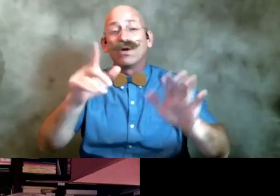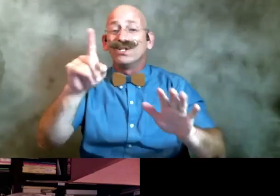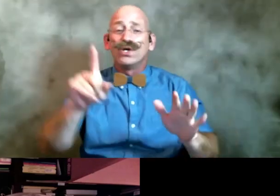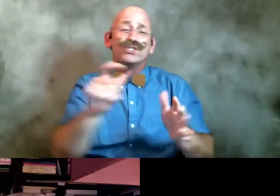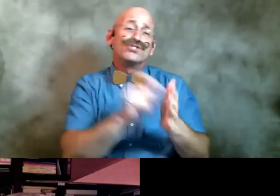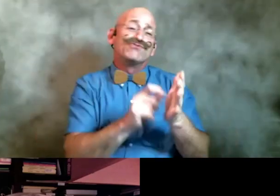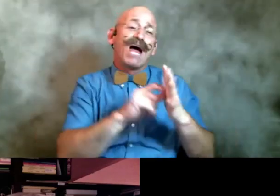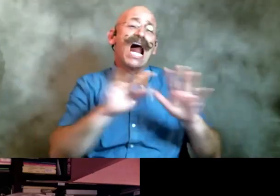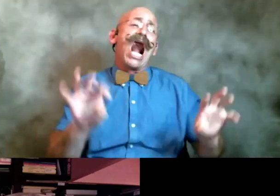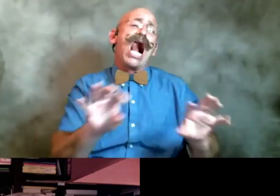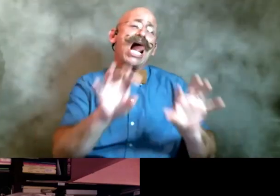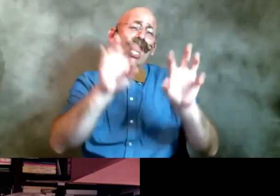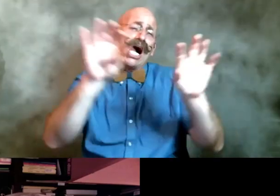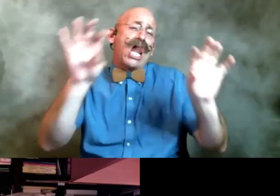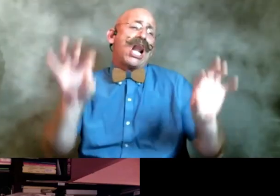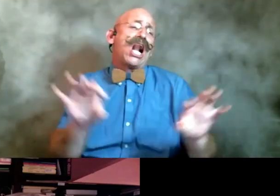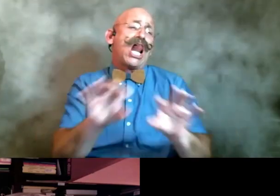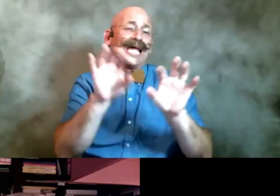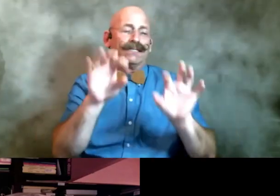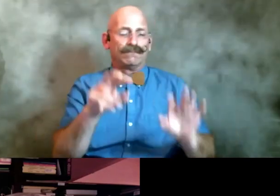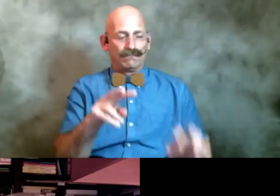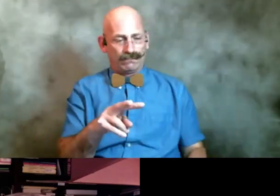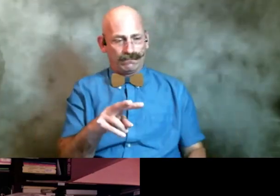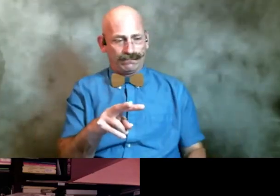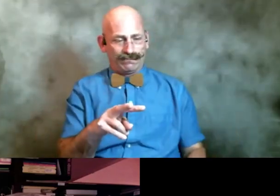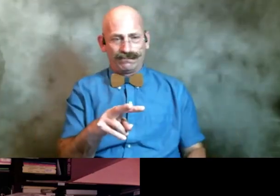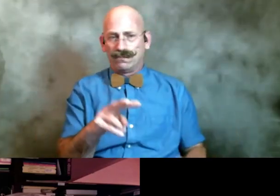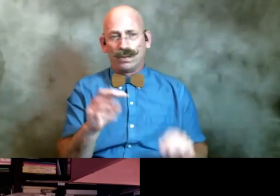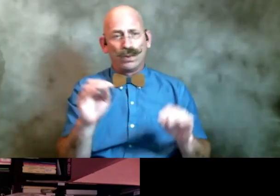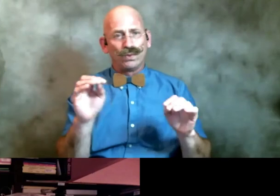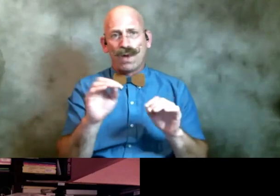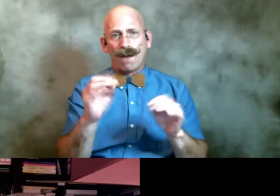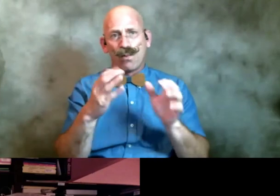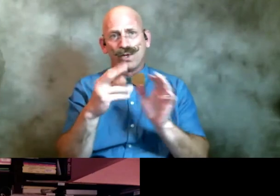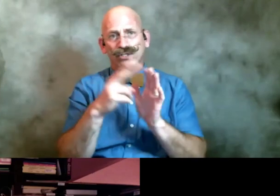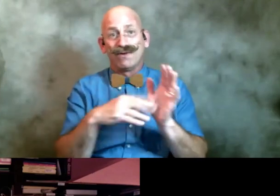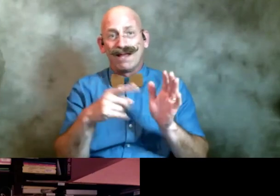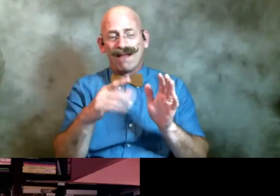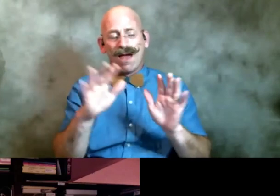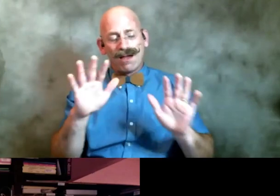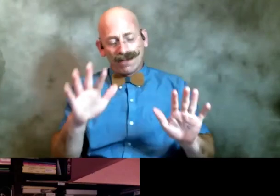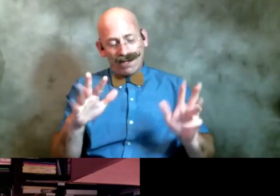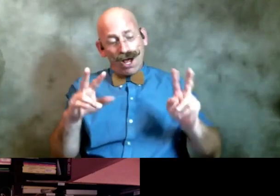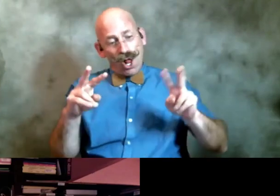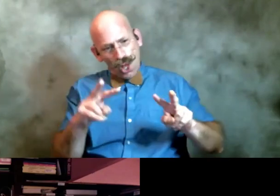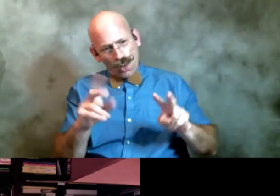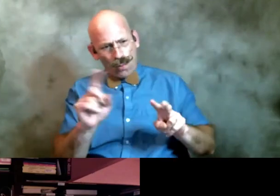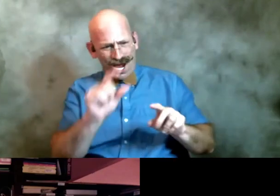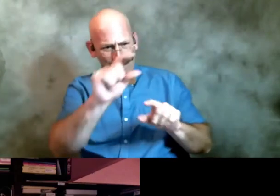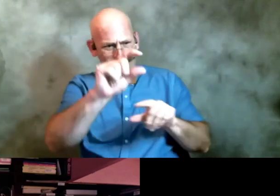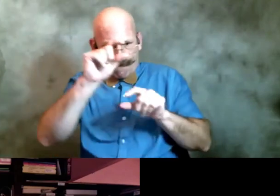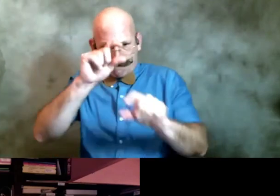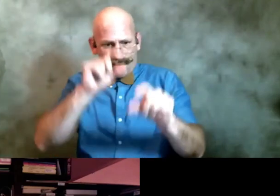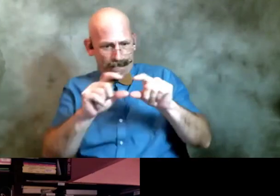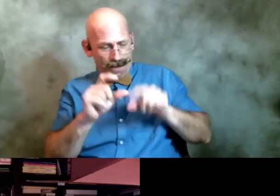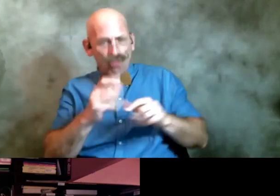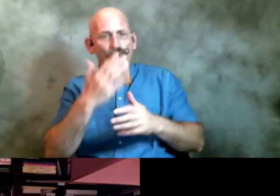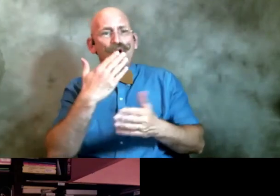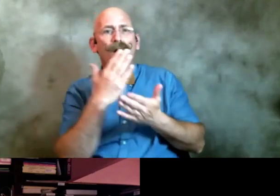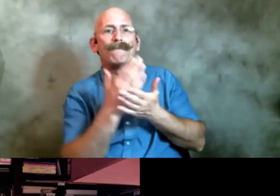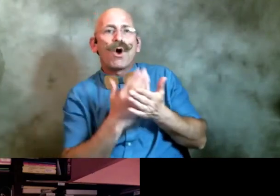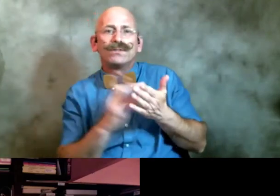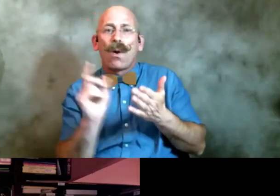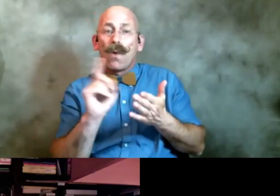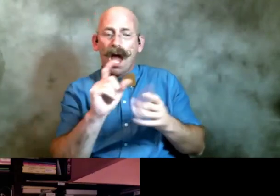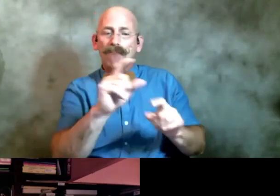thing you need to go well nobody wants to read that rant um and look for the parts that somebody would be interested